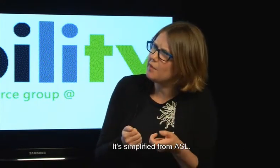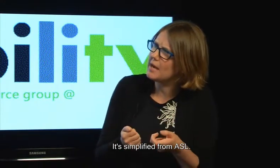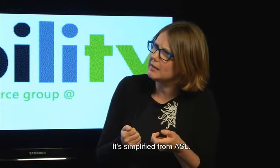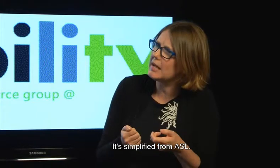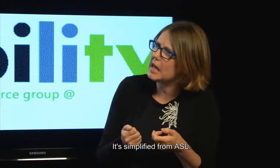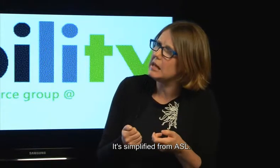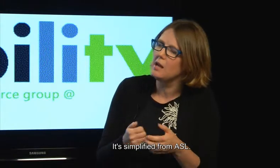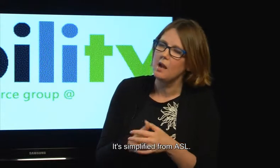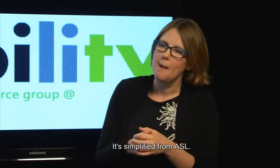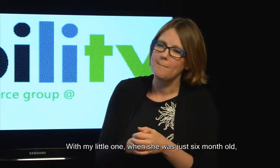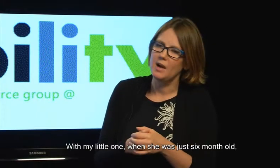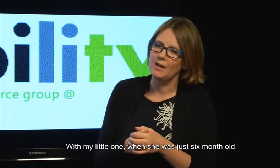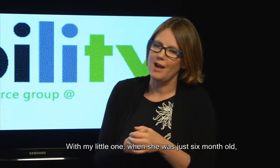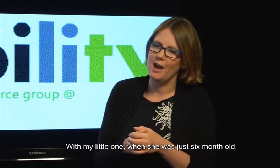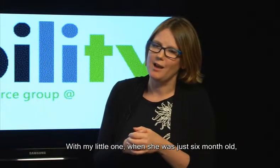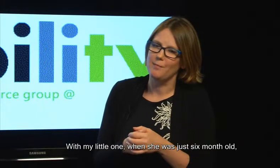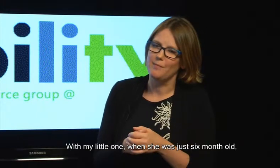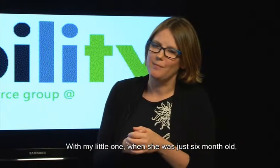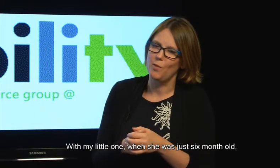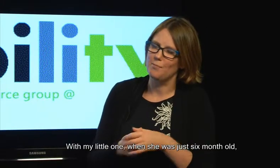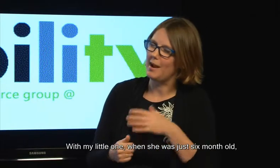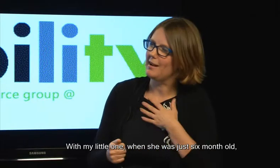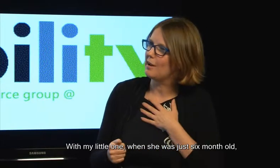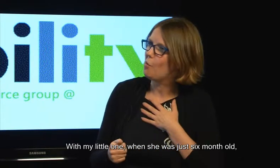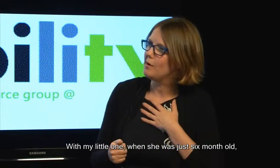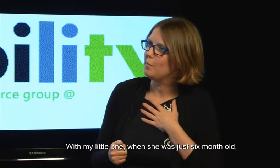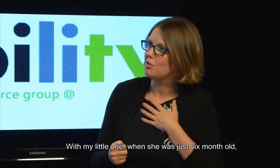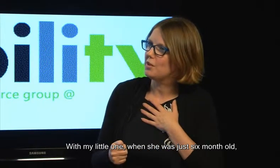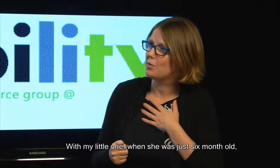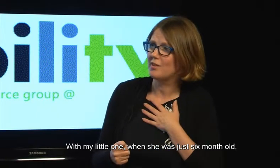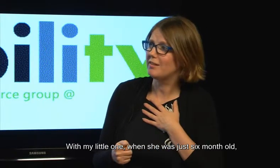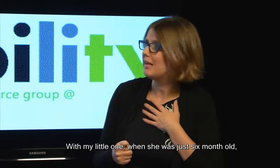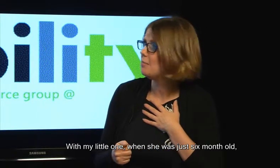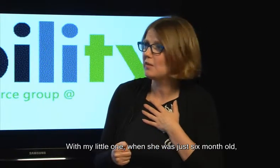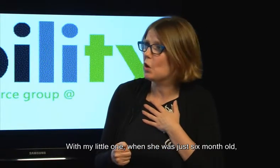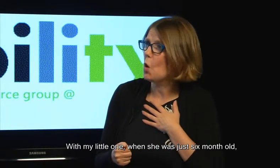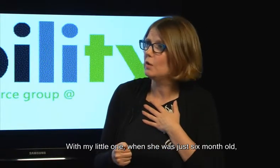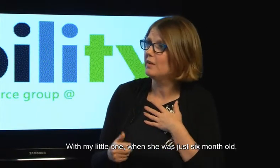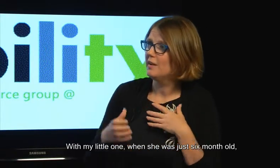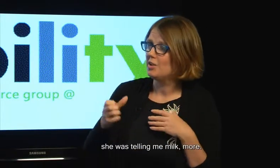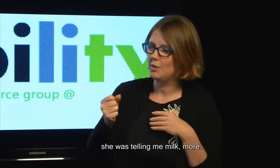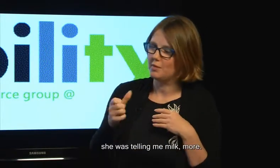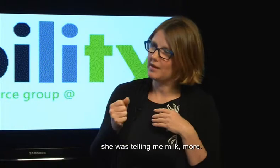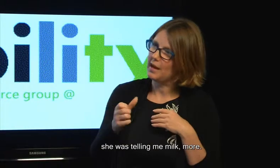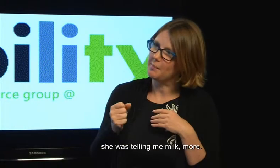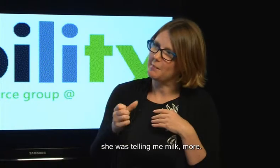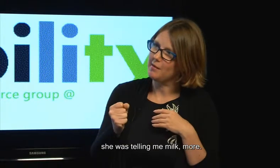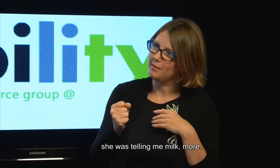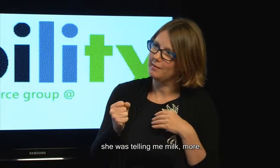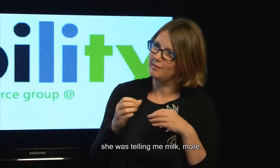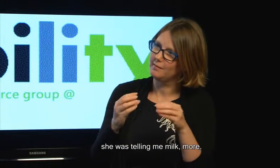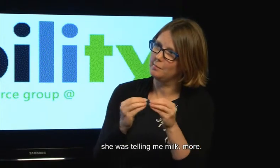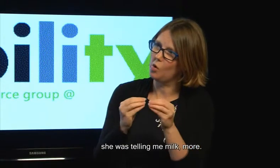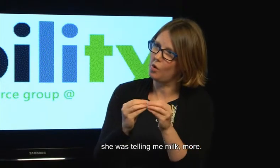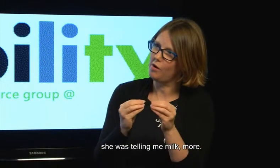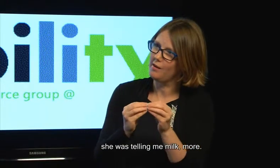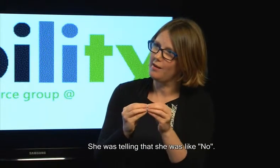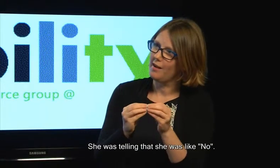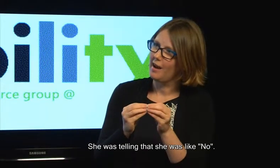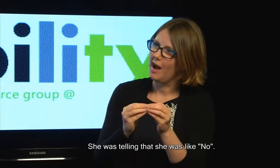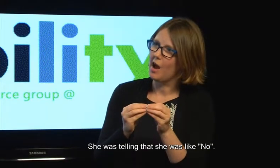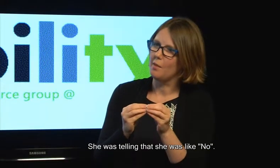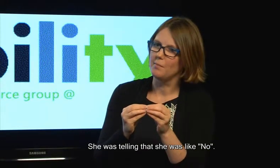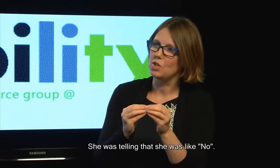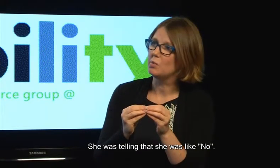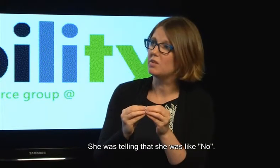simplified from ASL but with my little one when she was just six months old she was telling me milk more